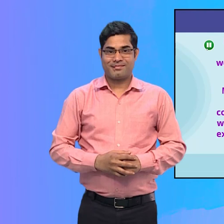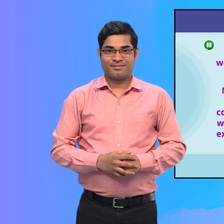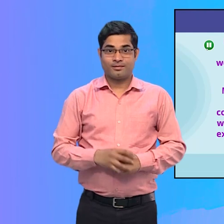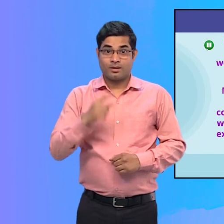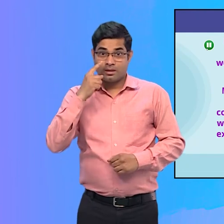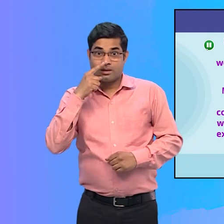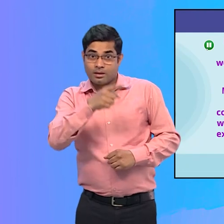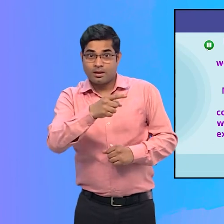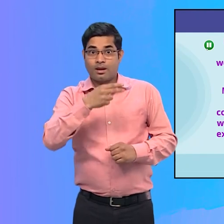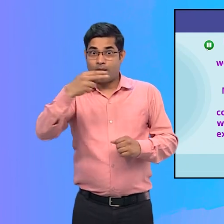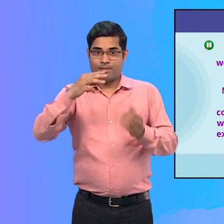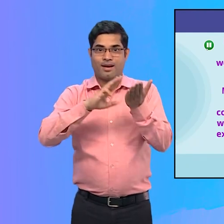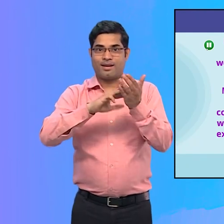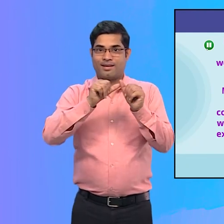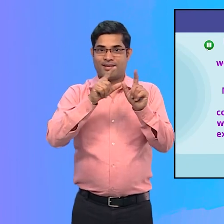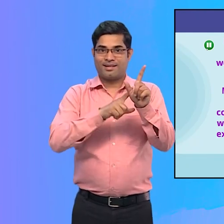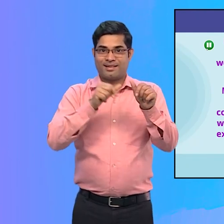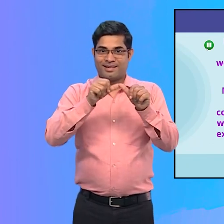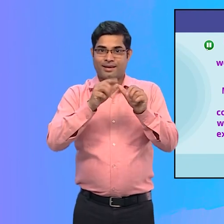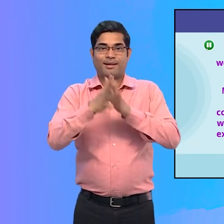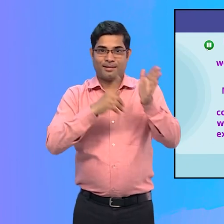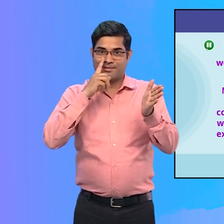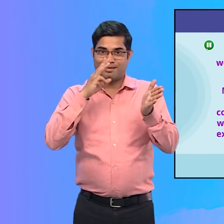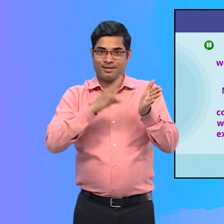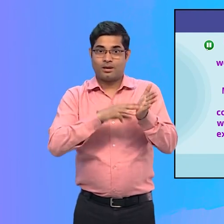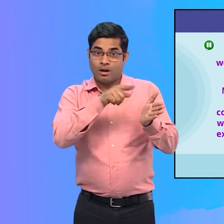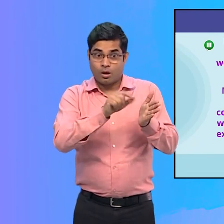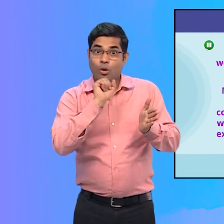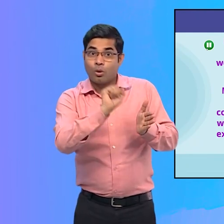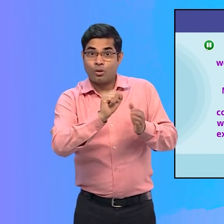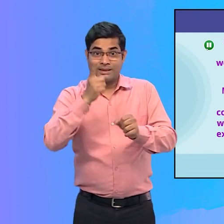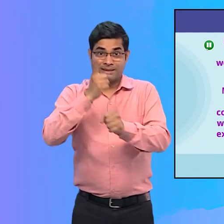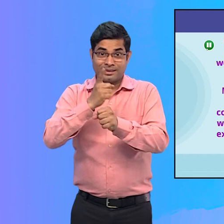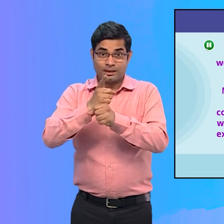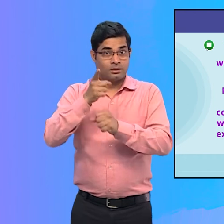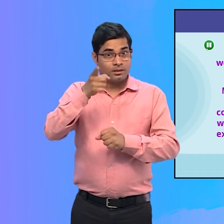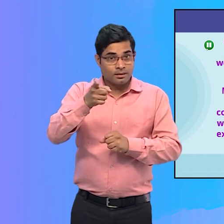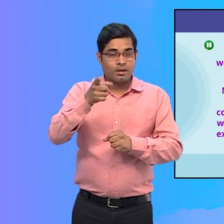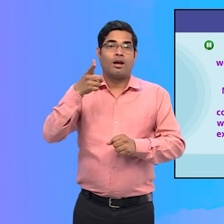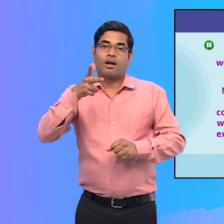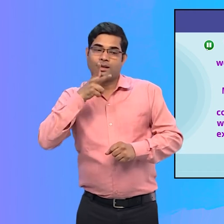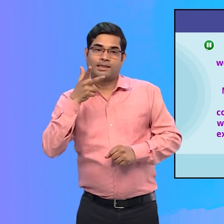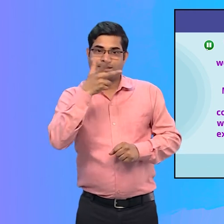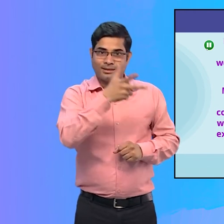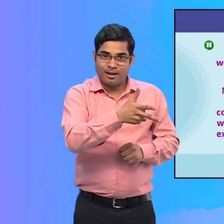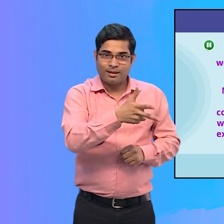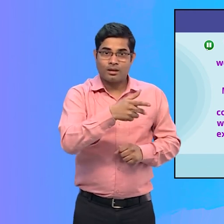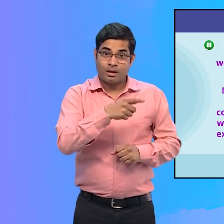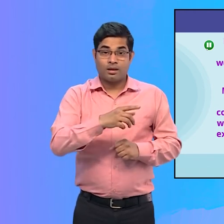Maya was told by her teacher that there are many accessibility features